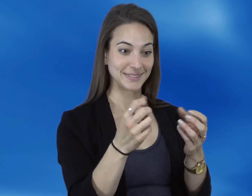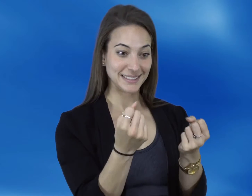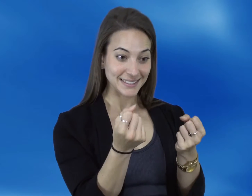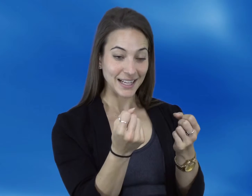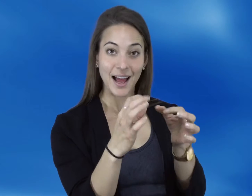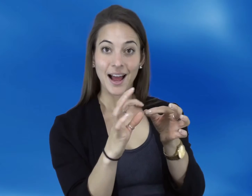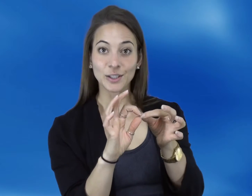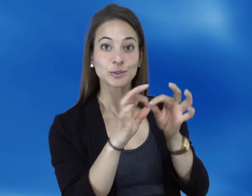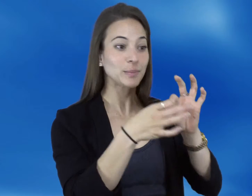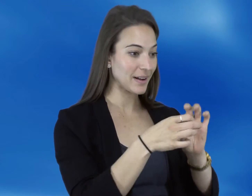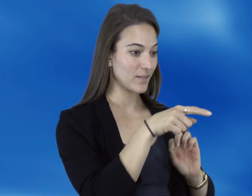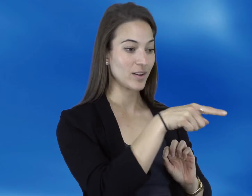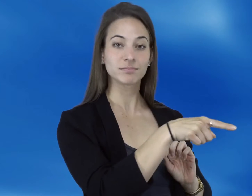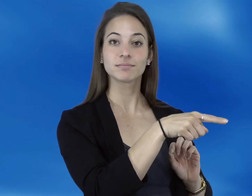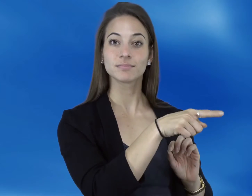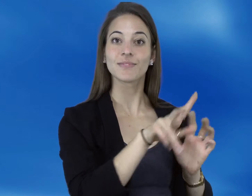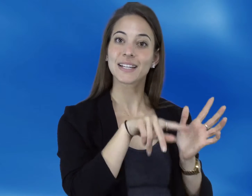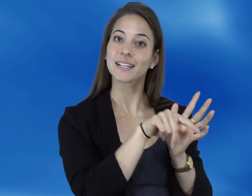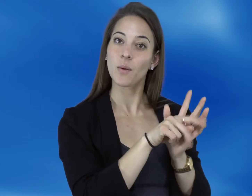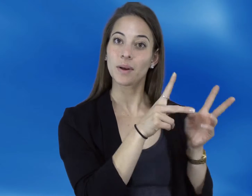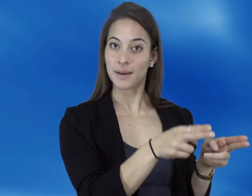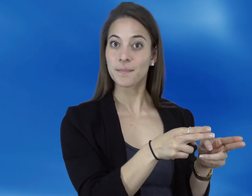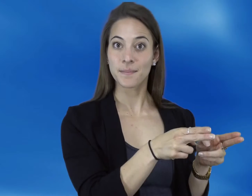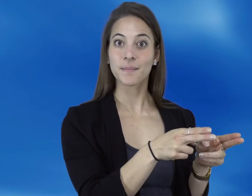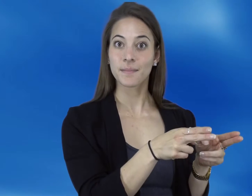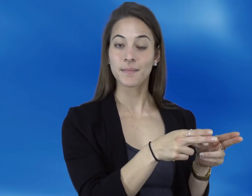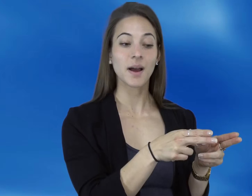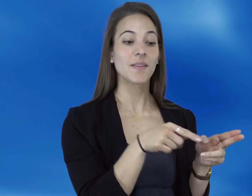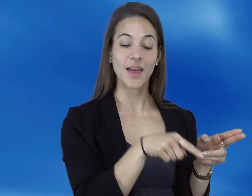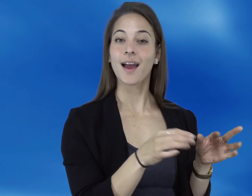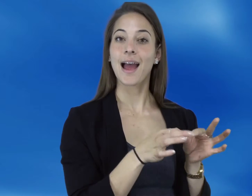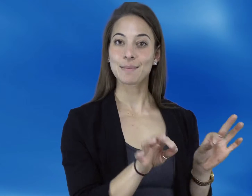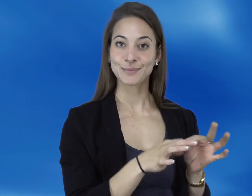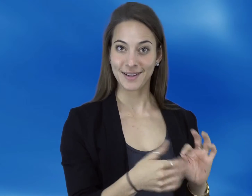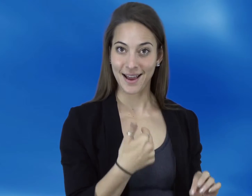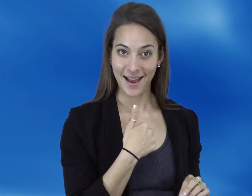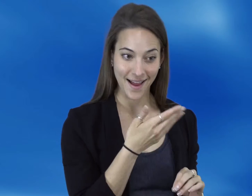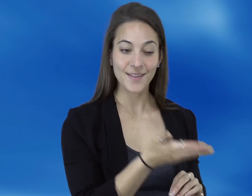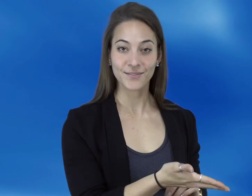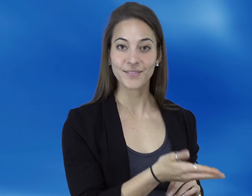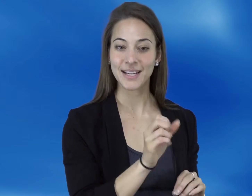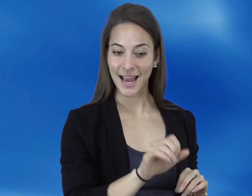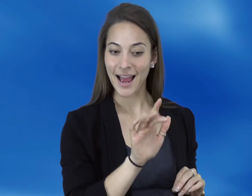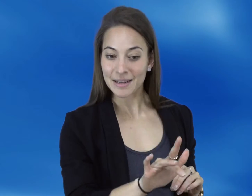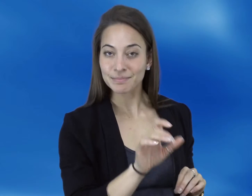plays, the interpretation goes along with it. And there is captioning at the very bottom, which can be turned on and off.